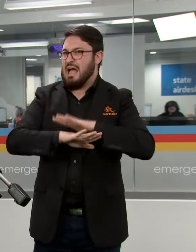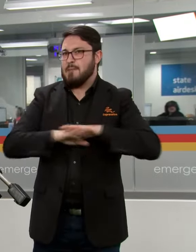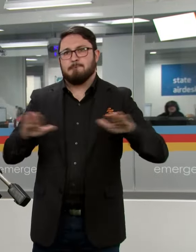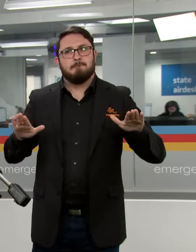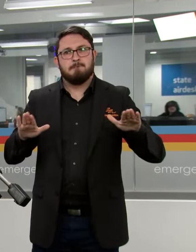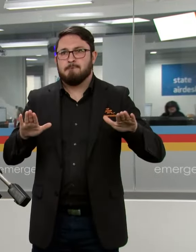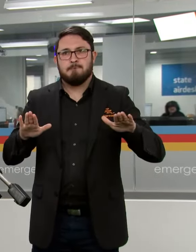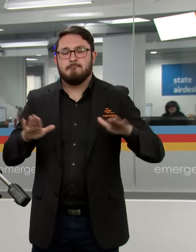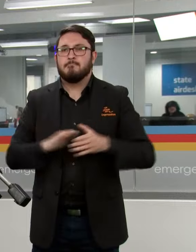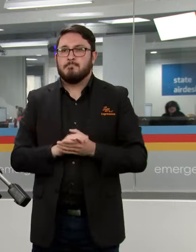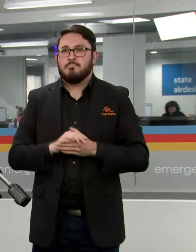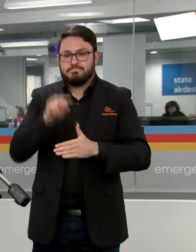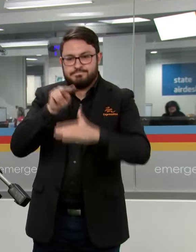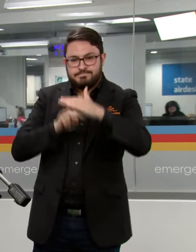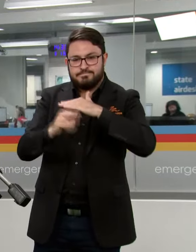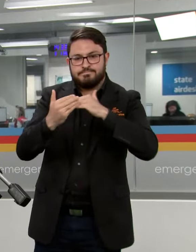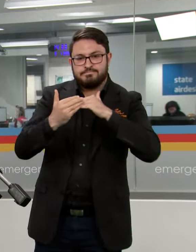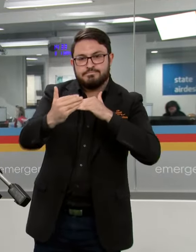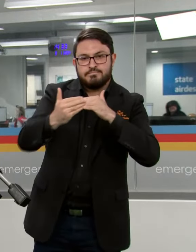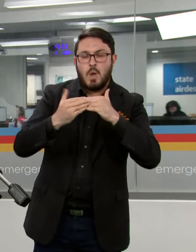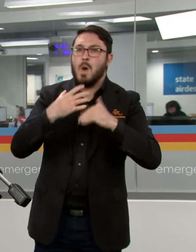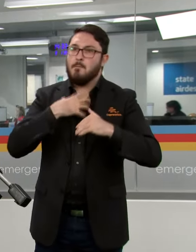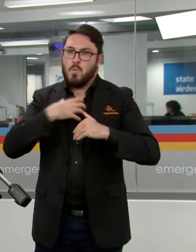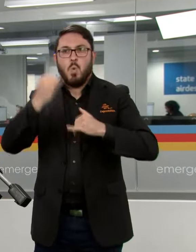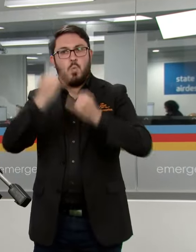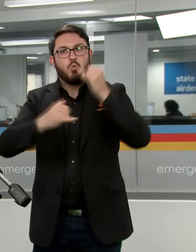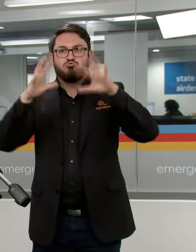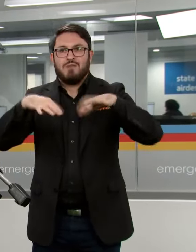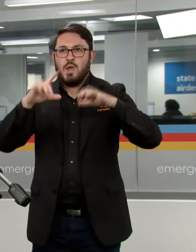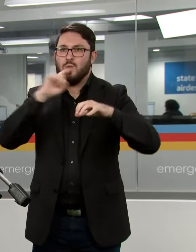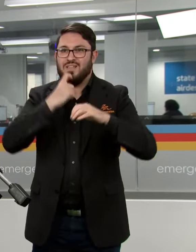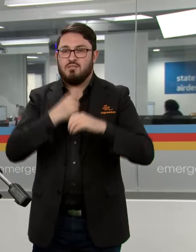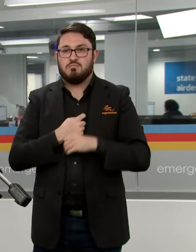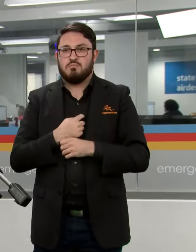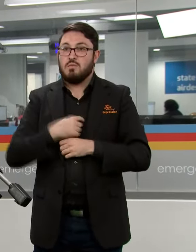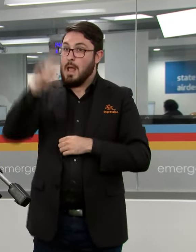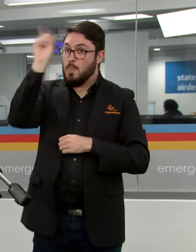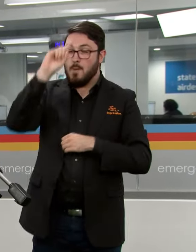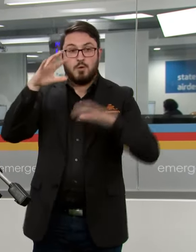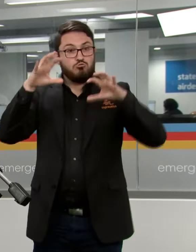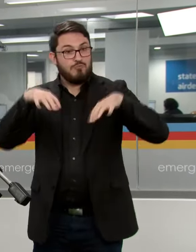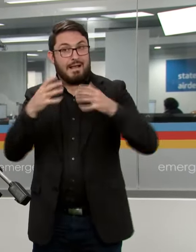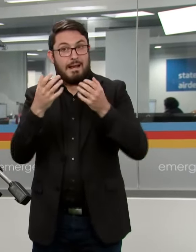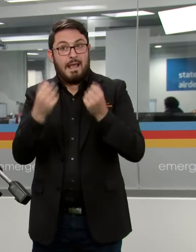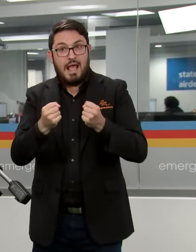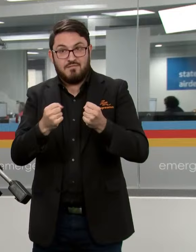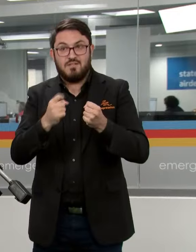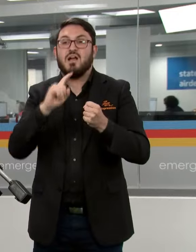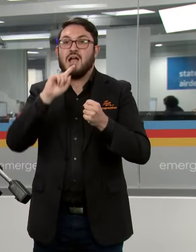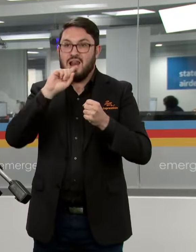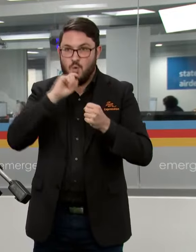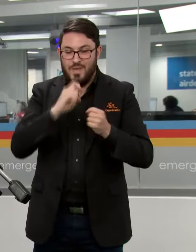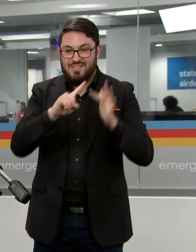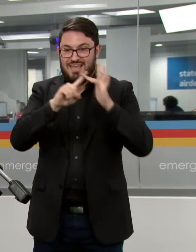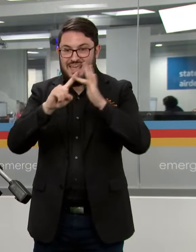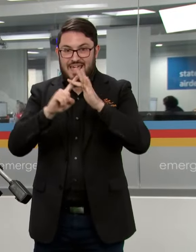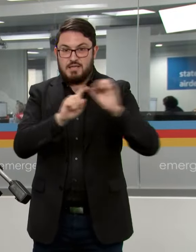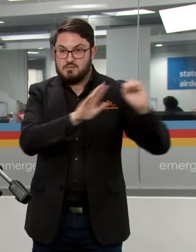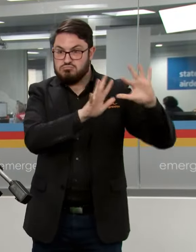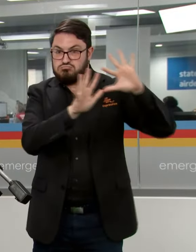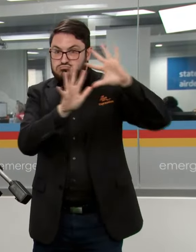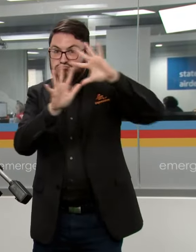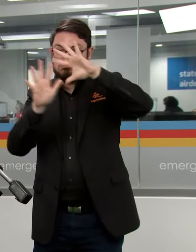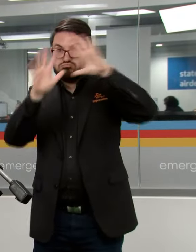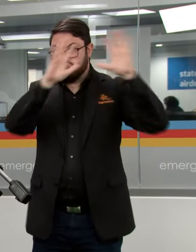expect to see more rain across the state it's still raining now and will continue to do so as it moves across to the east and the